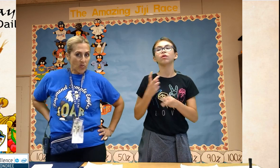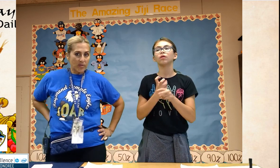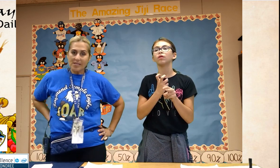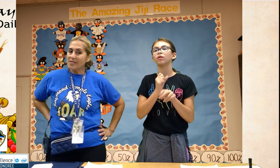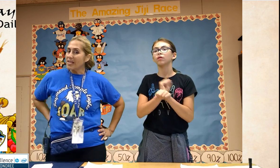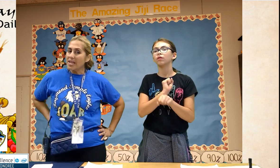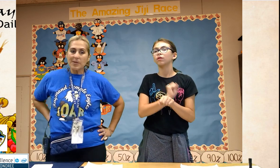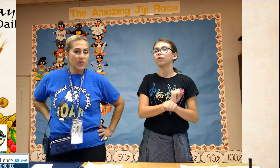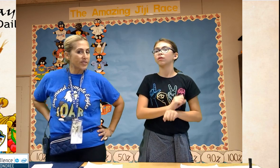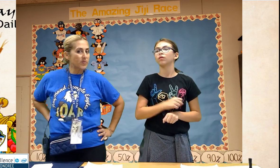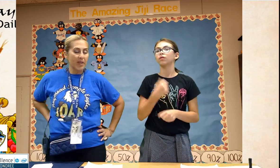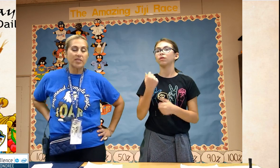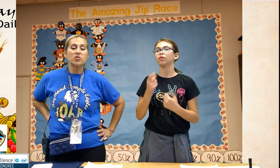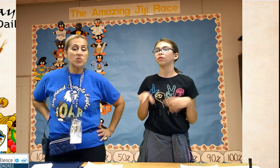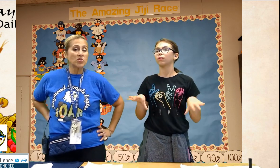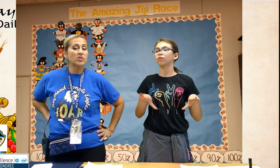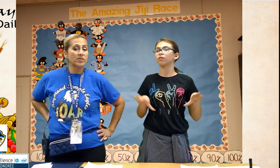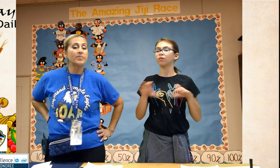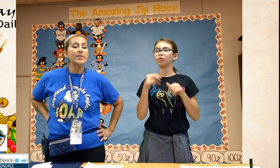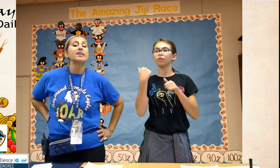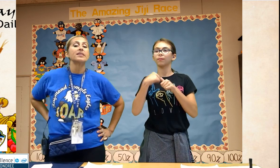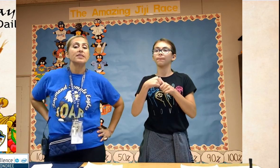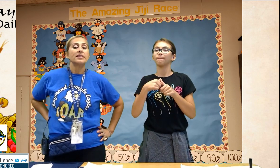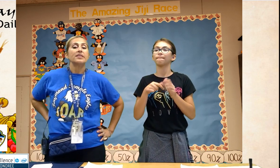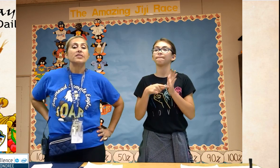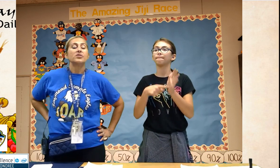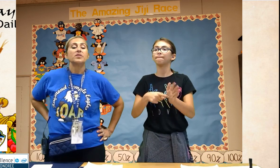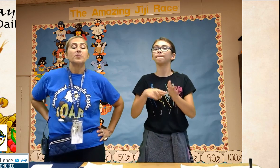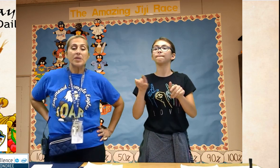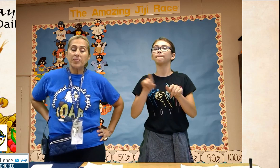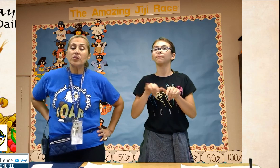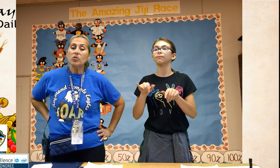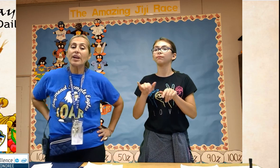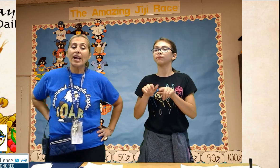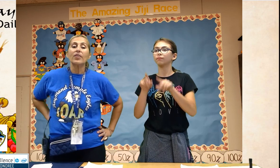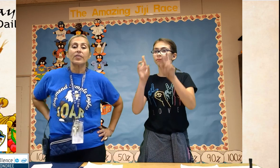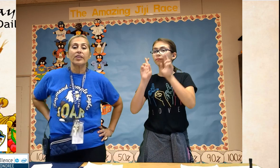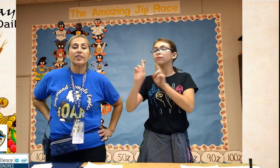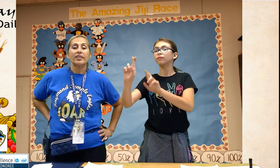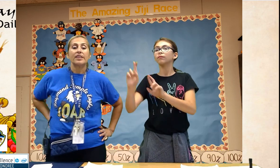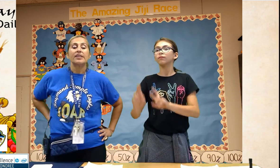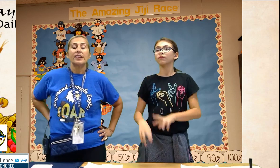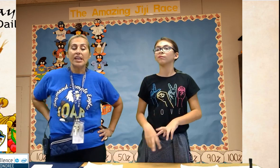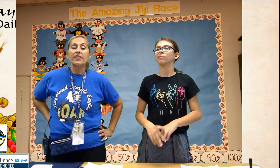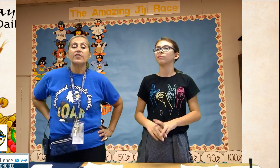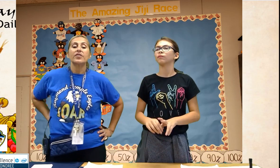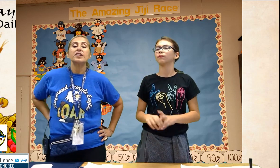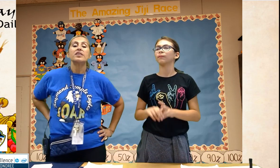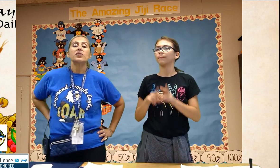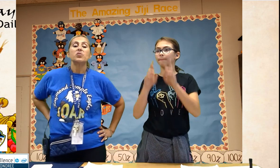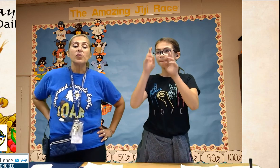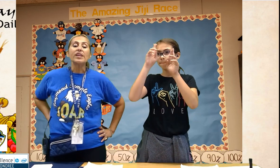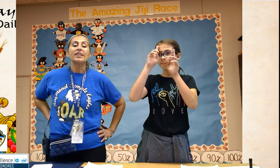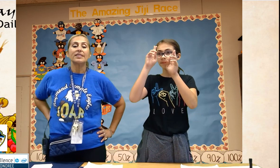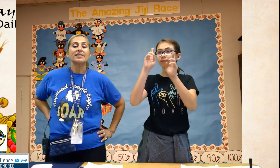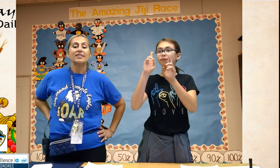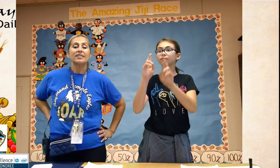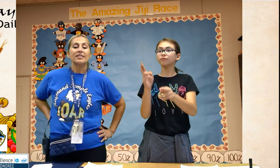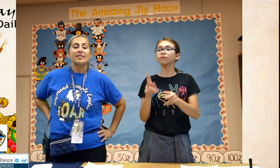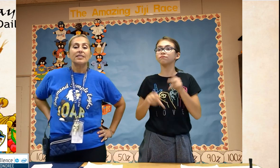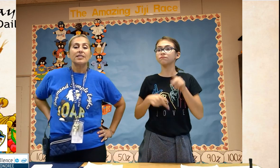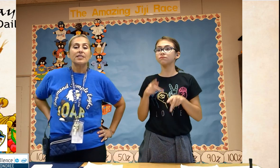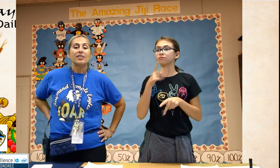show the same respect you showed to me to the people who are out there every week.